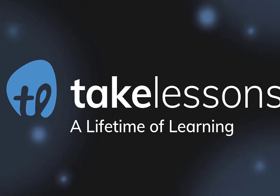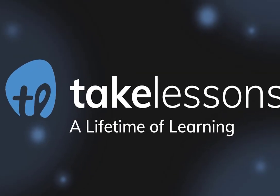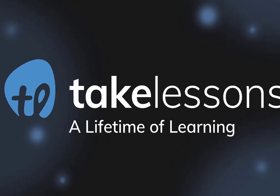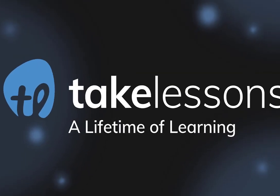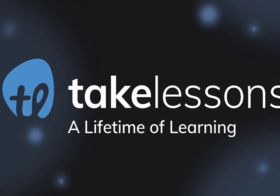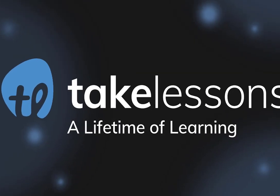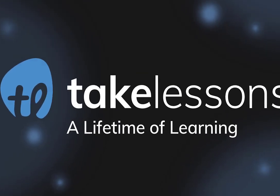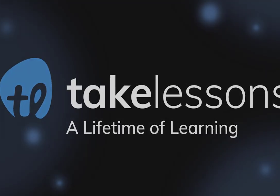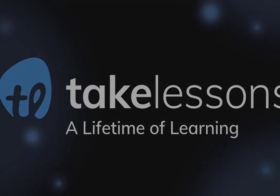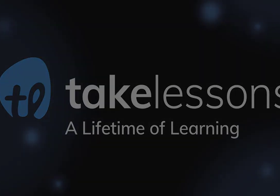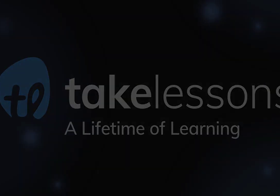than are.